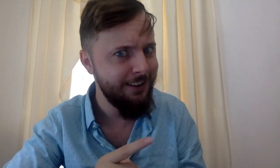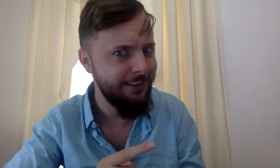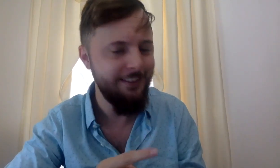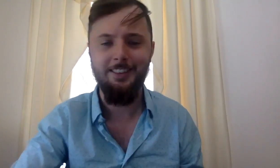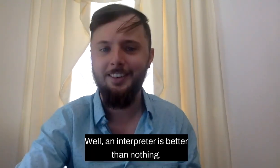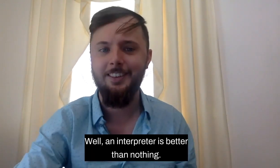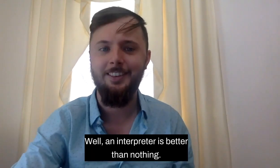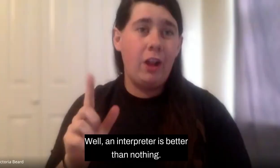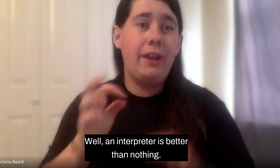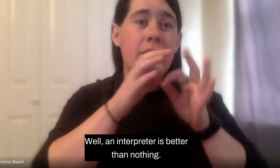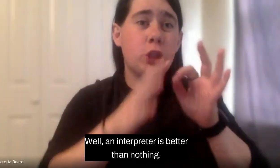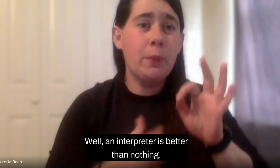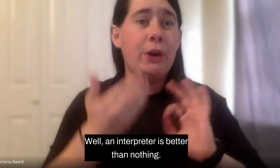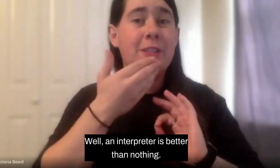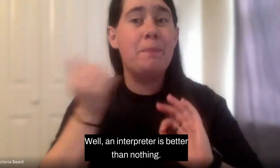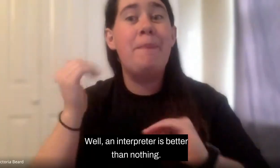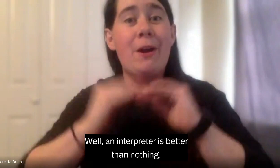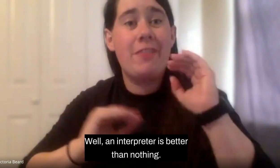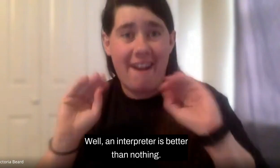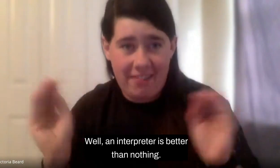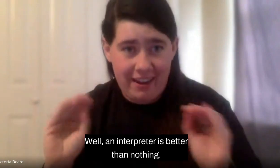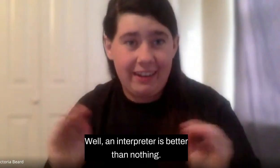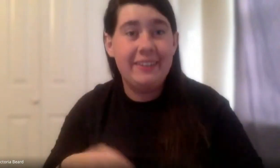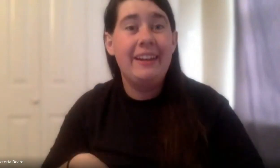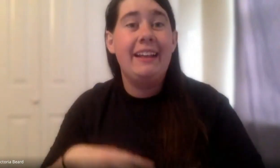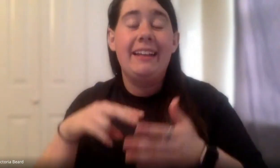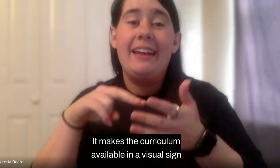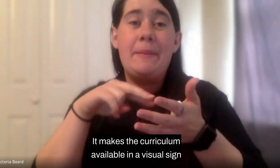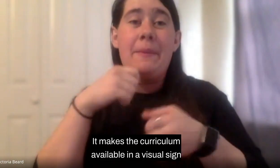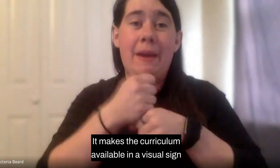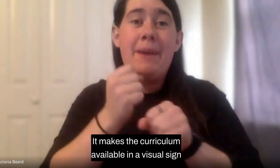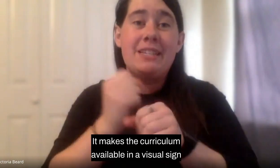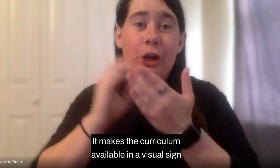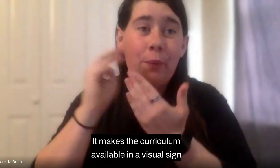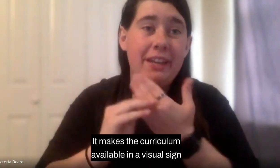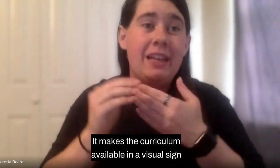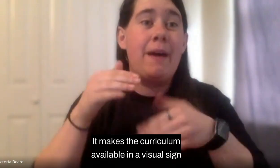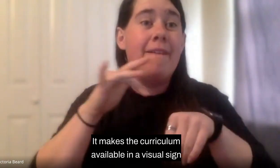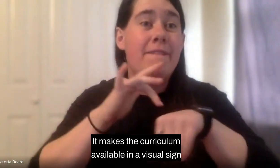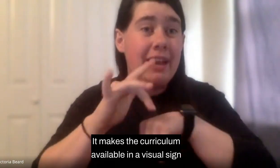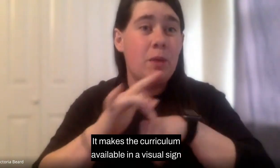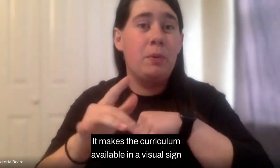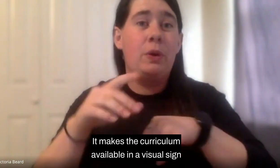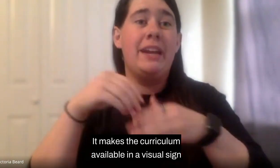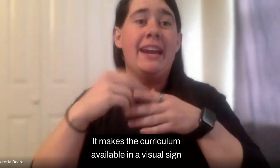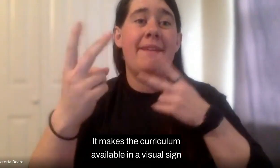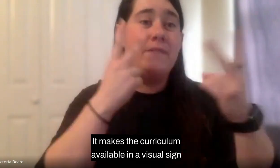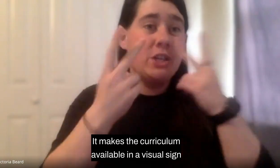Well, an interpreter is better than nothing. It makes the curriculum available in a visual